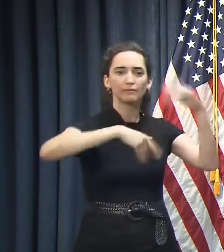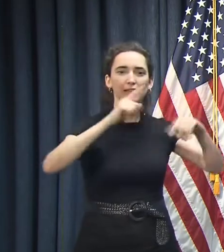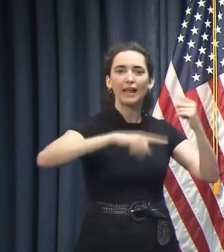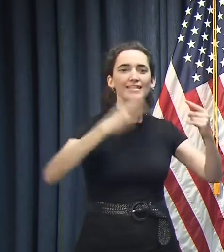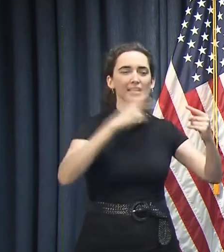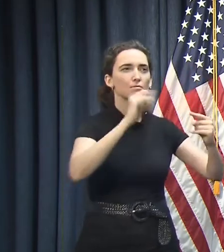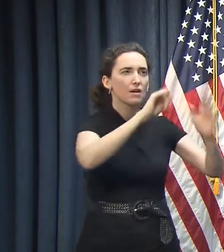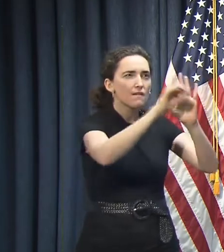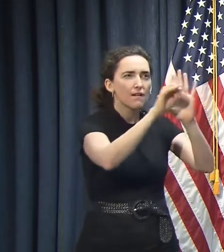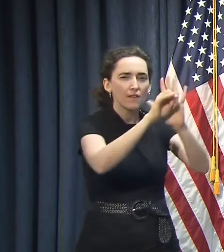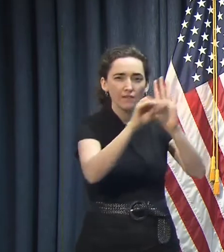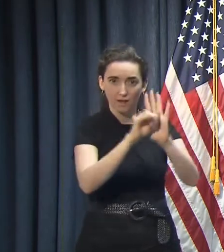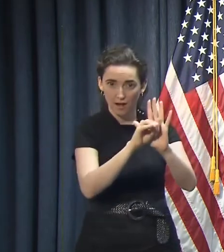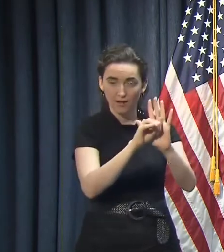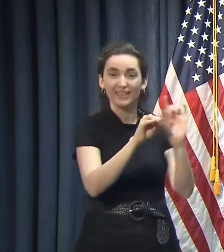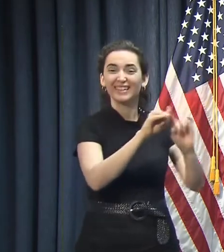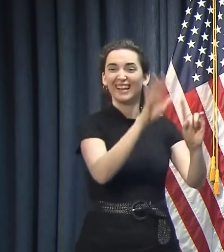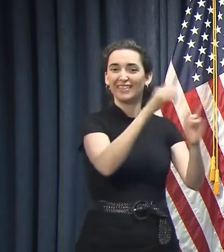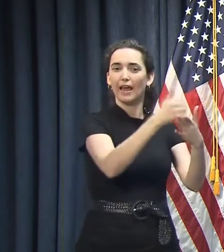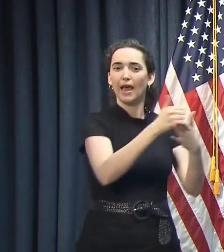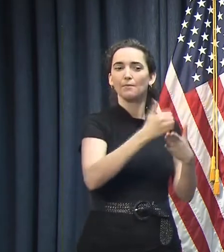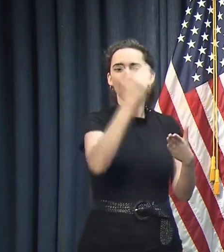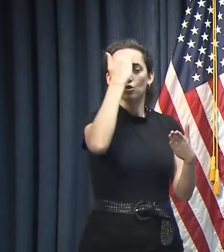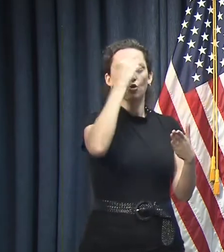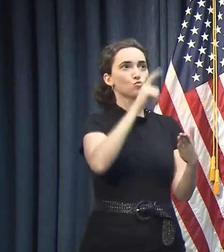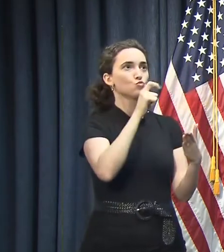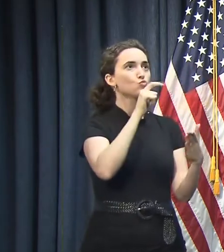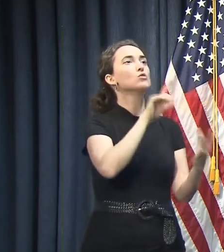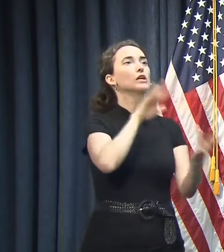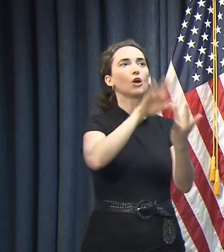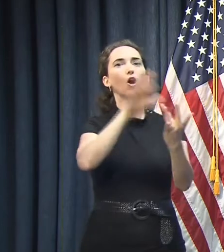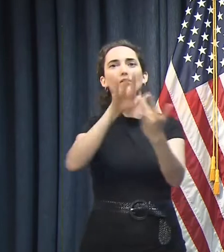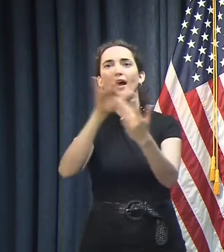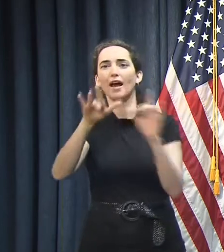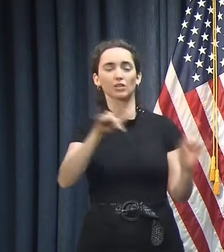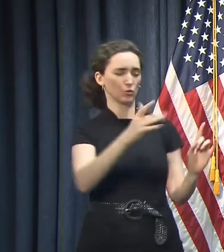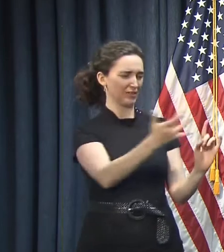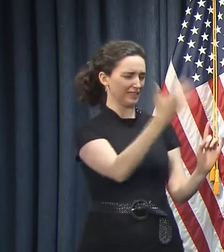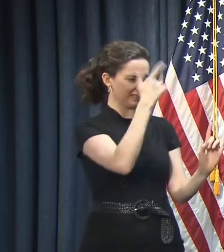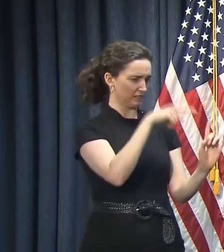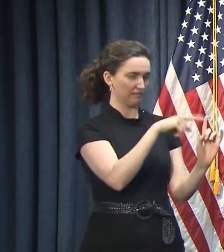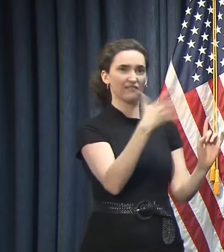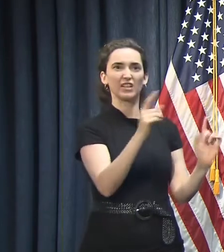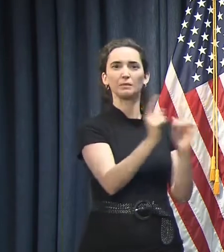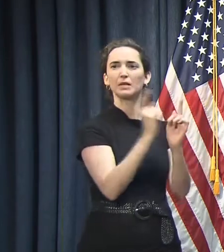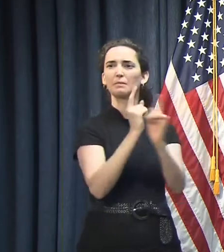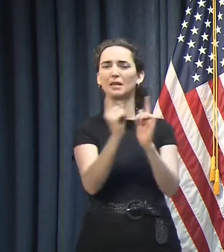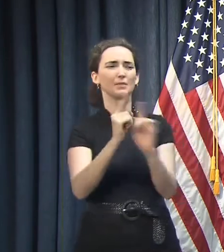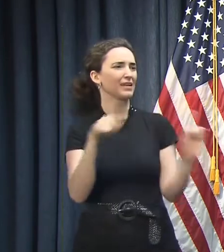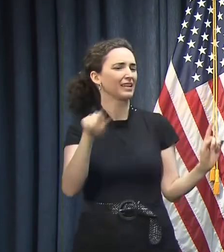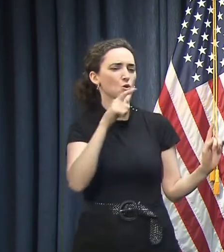our contact tracing and so forth. So incredibly important that we do that